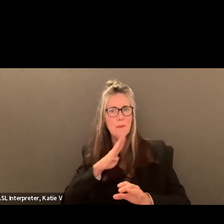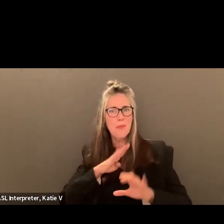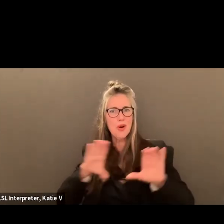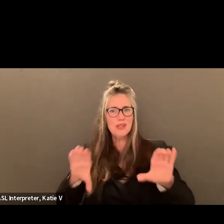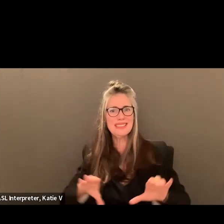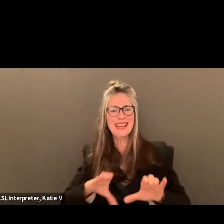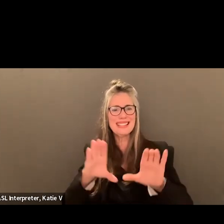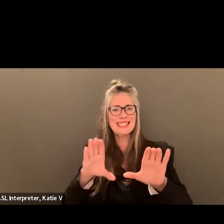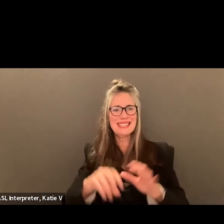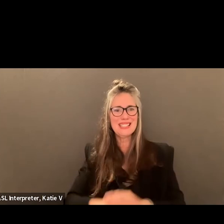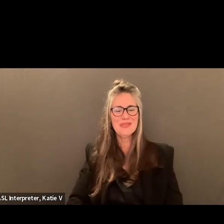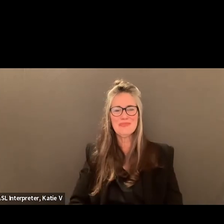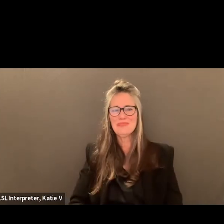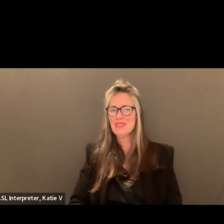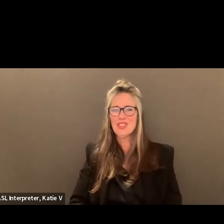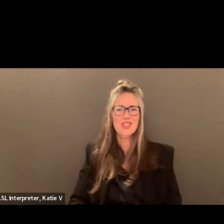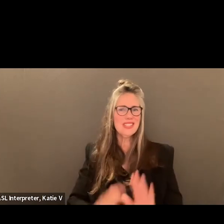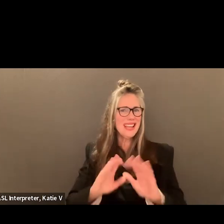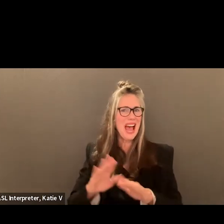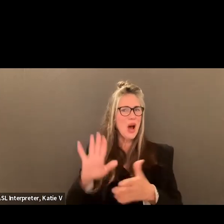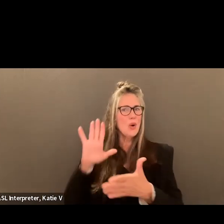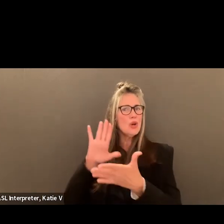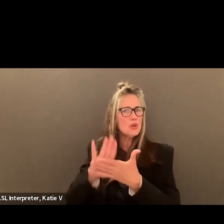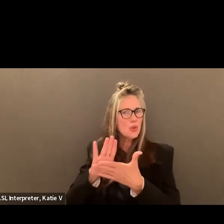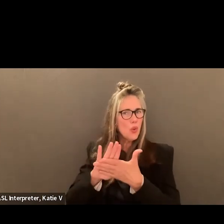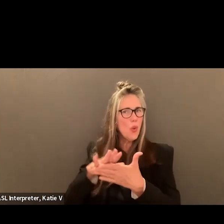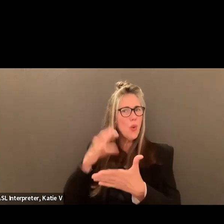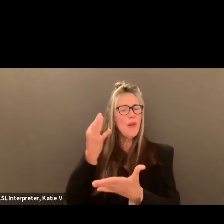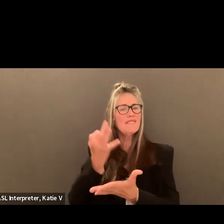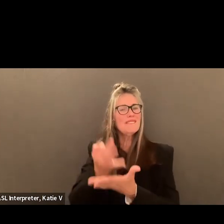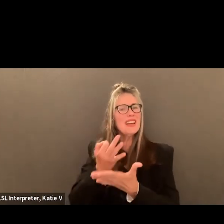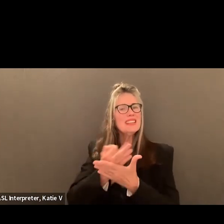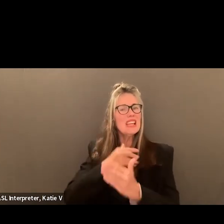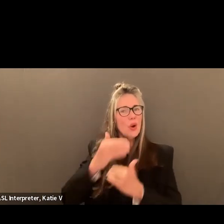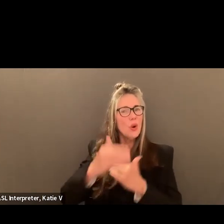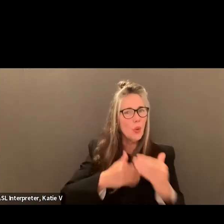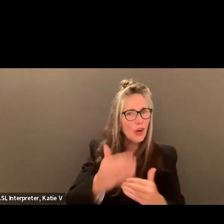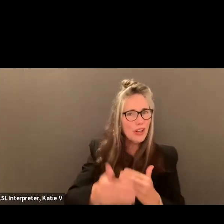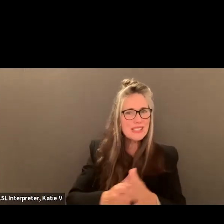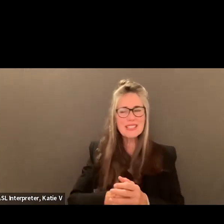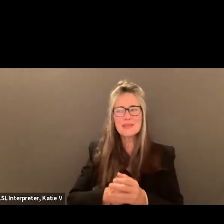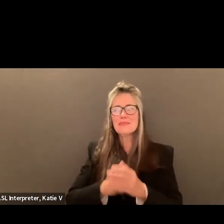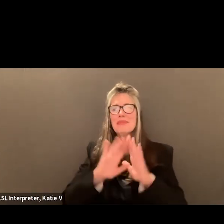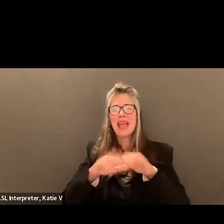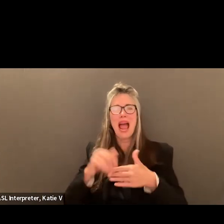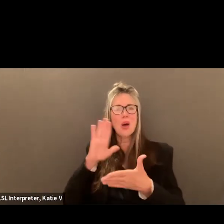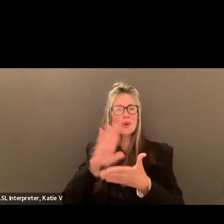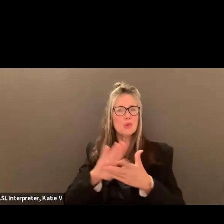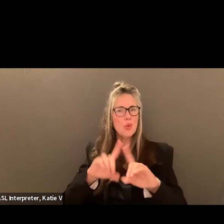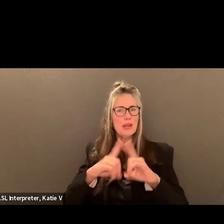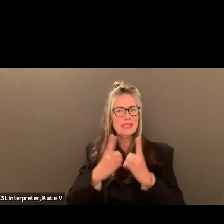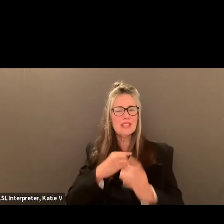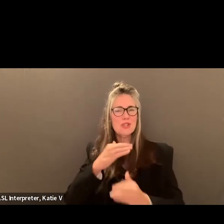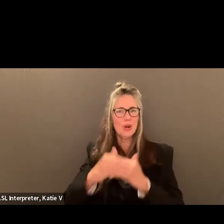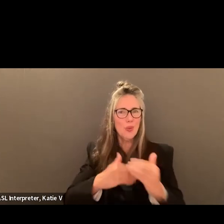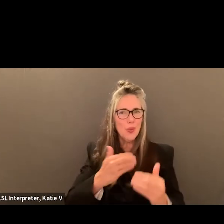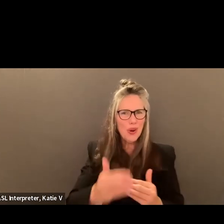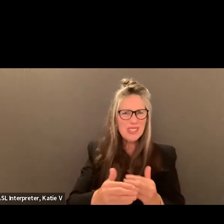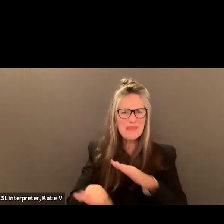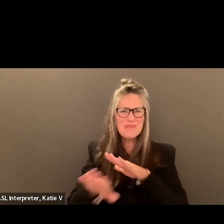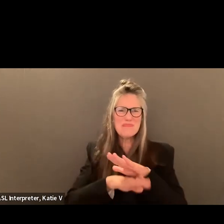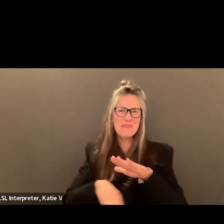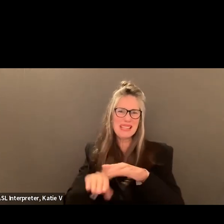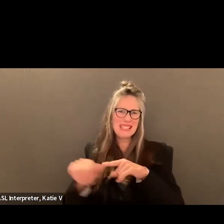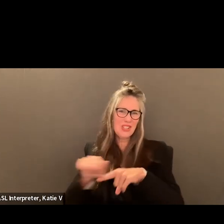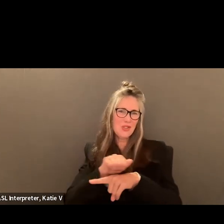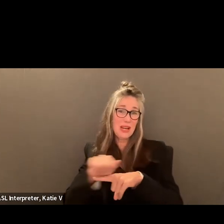simply how the school district works, how school funding works, those different things that you get in training and that gives you the context. And then,